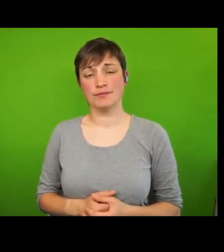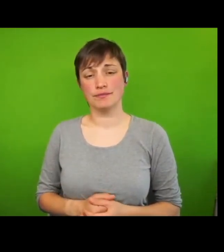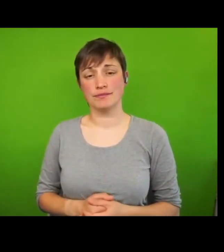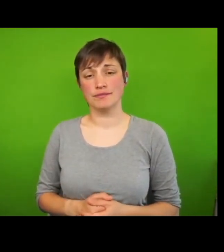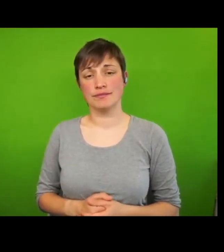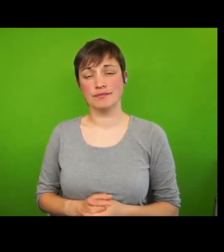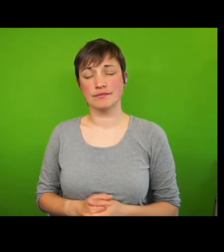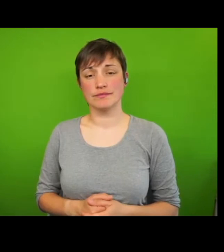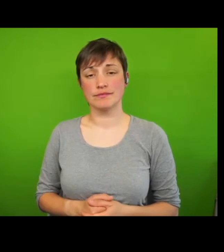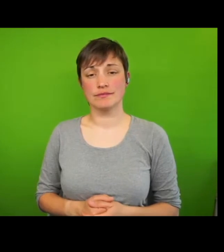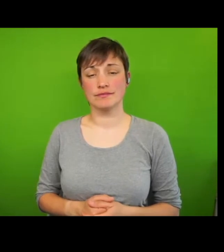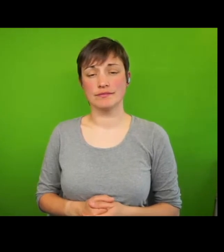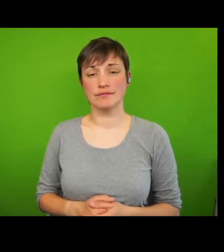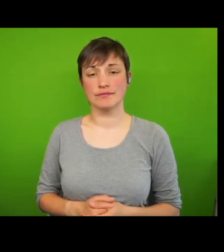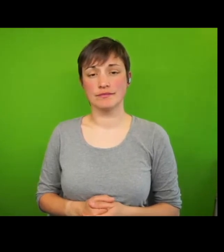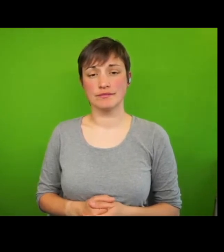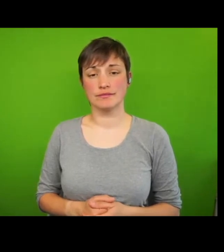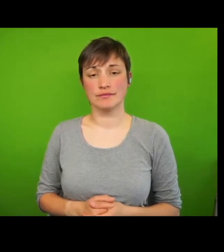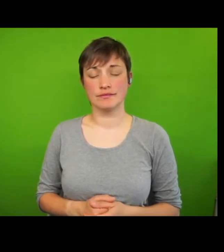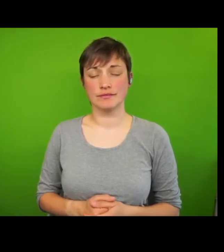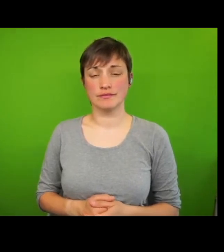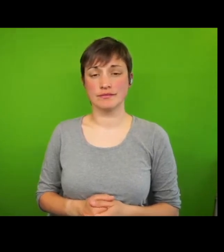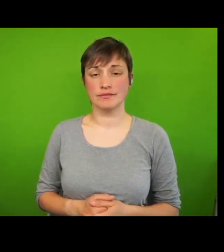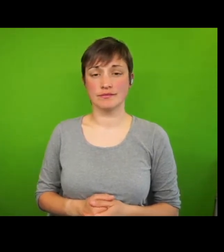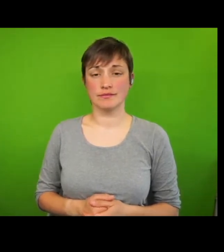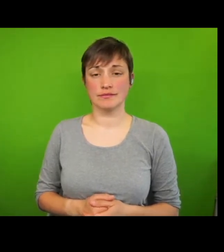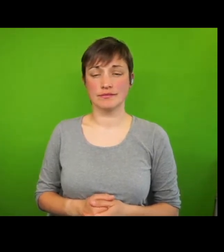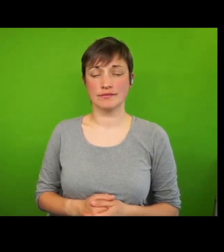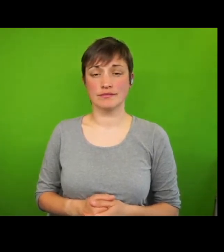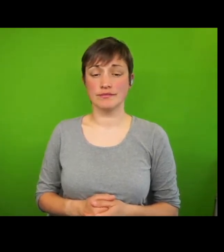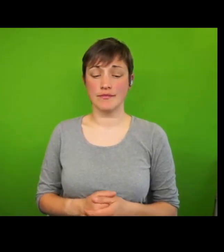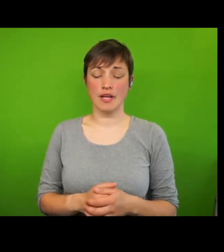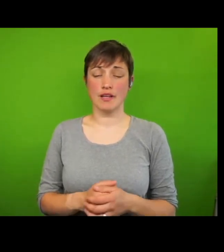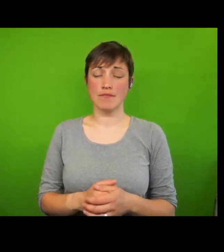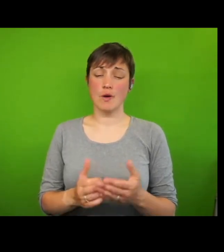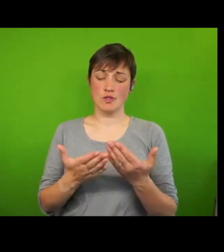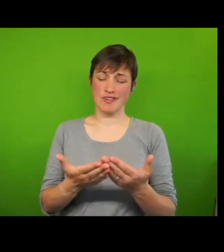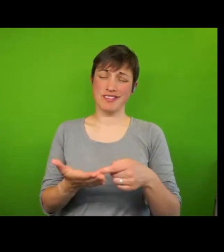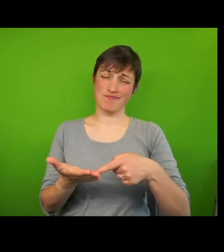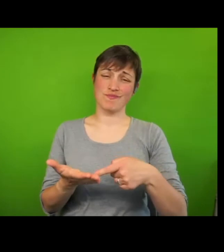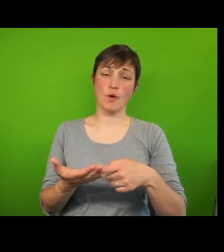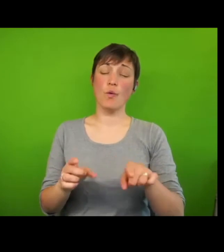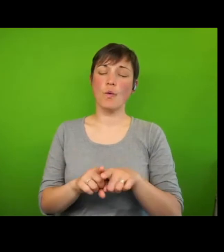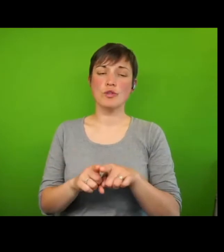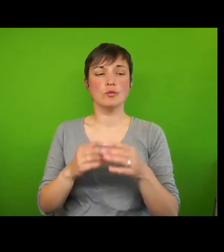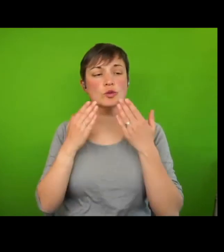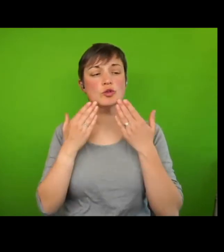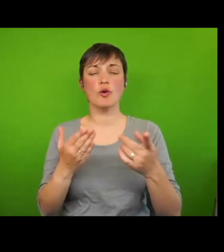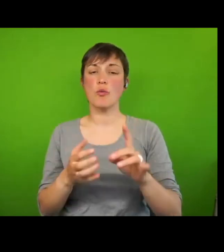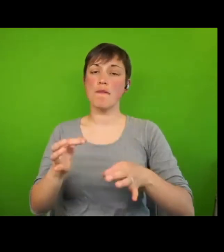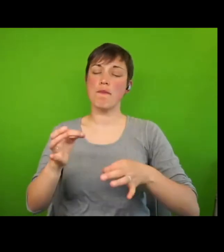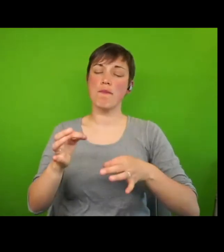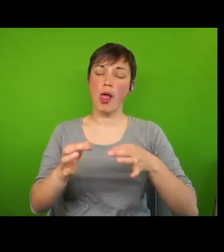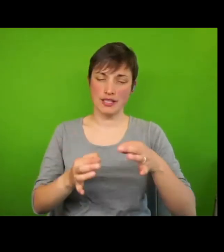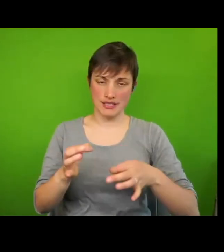Their study also provides pointers to policy. I turn now to the ways in which human